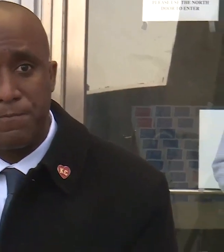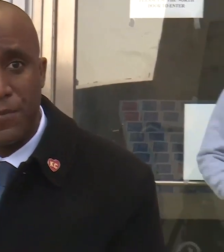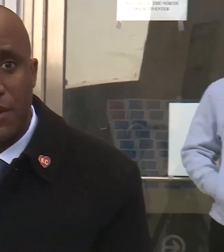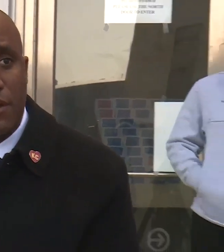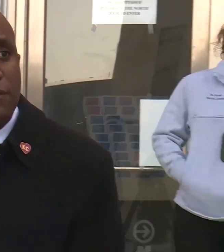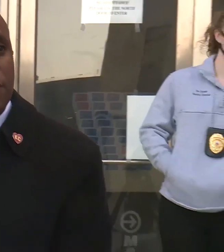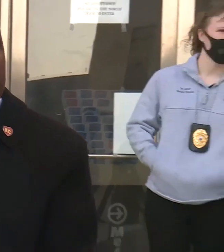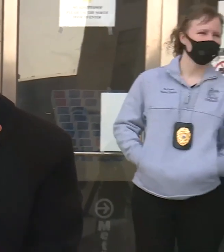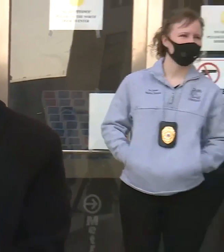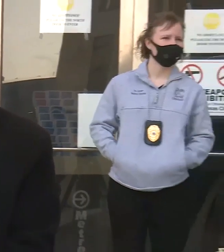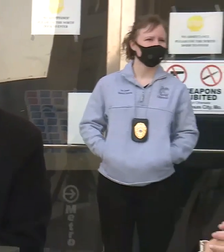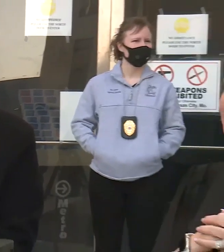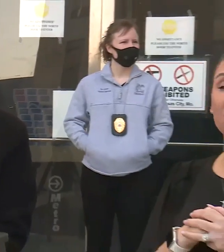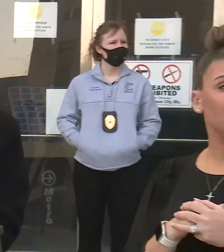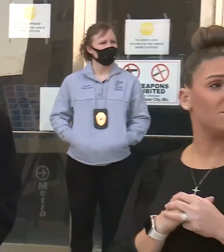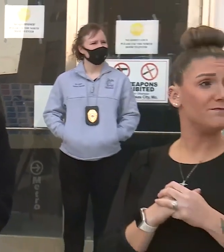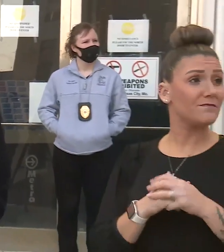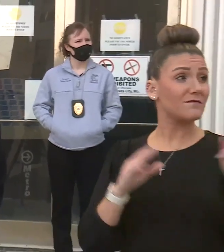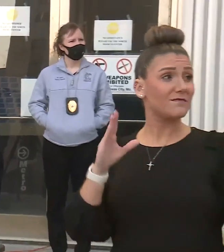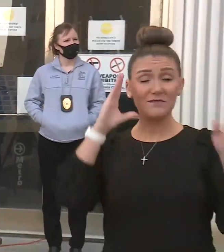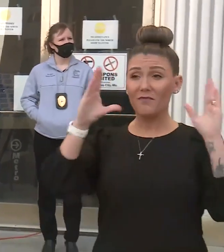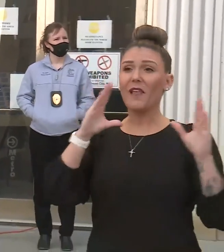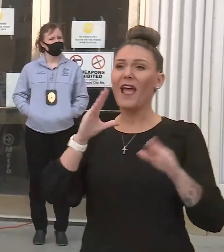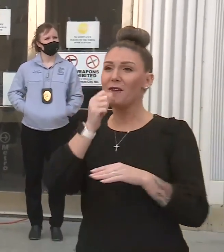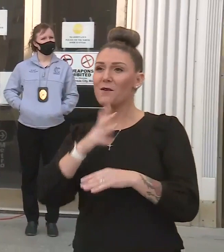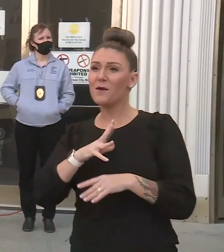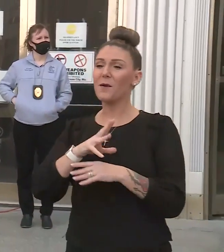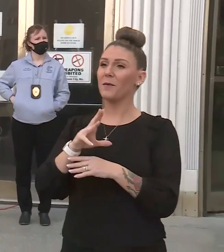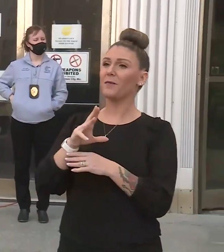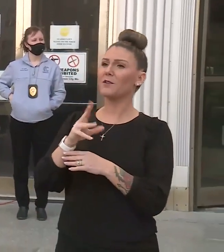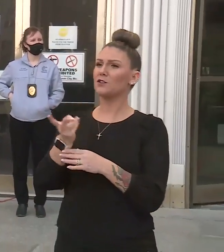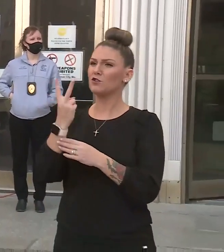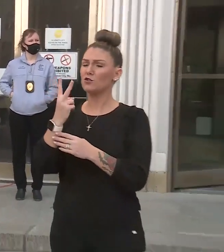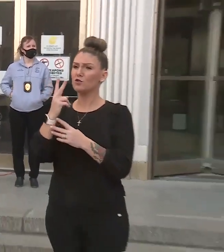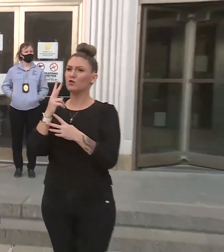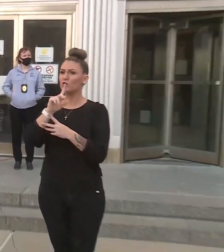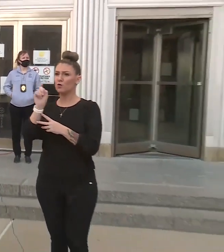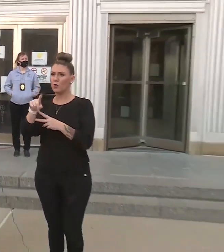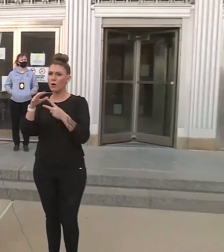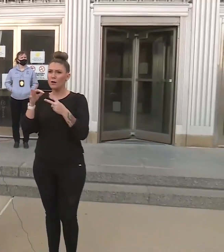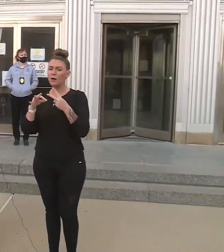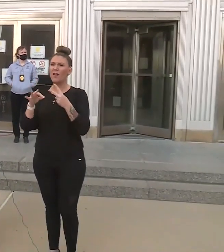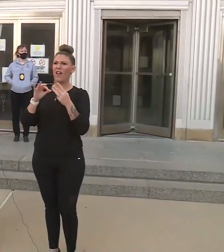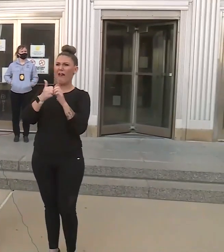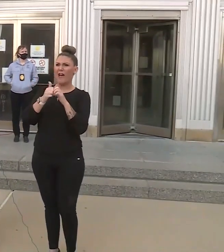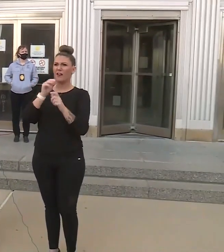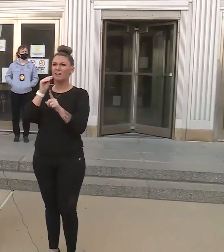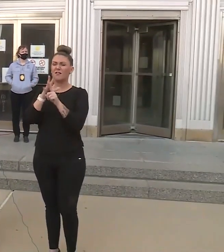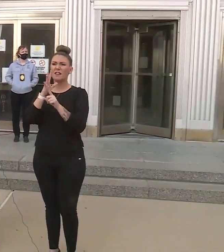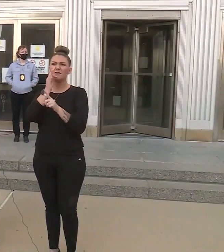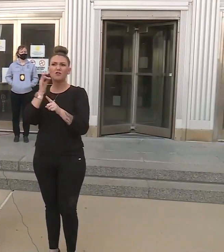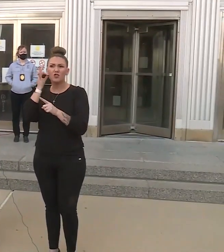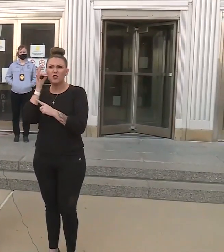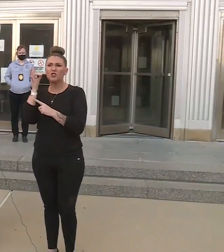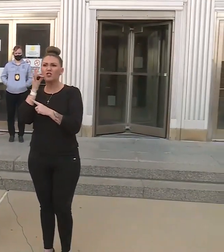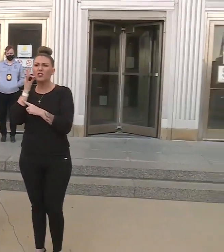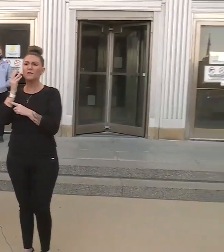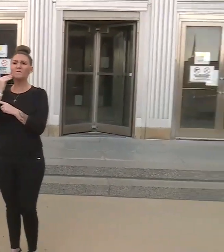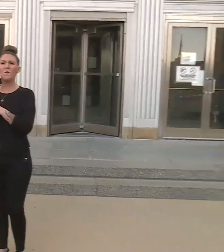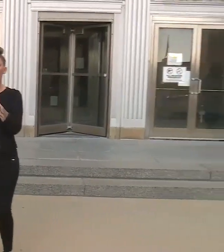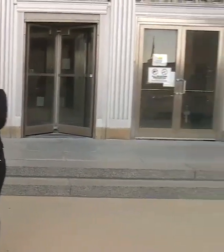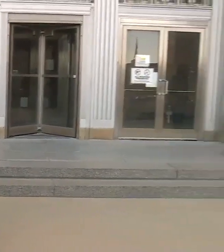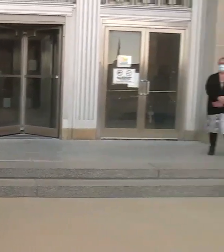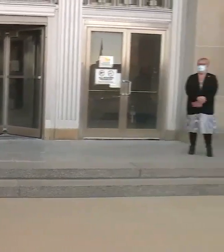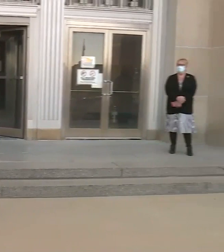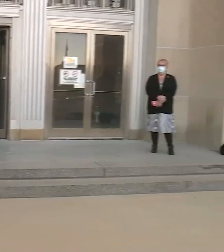for you? Okay. Hi, Mayor. Two questions for you. How do these orders affect Chief's home games at schools? Chief's home